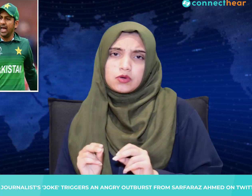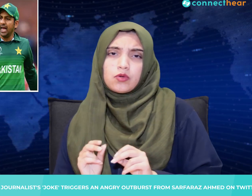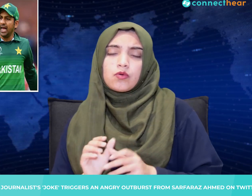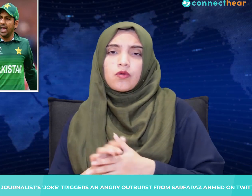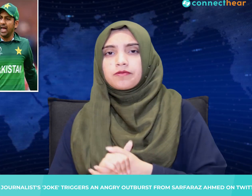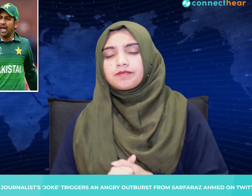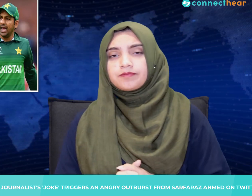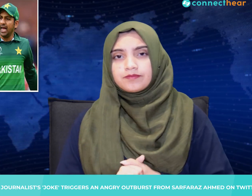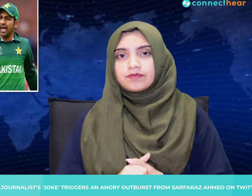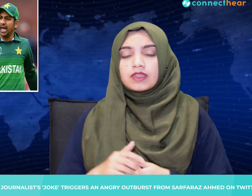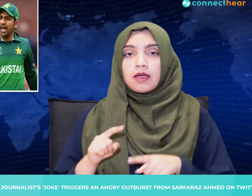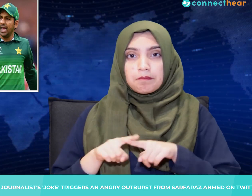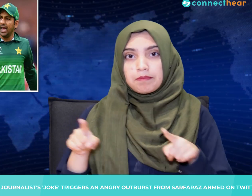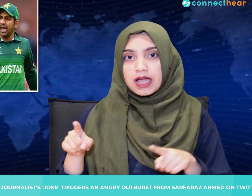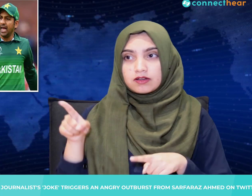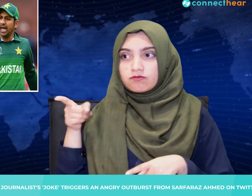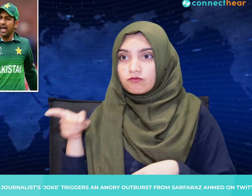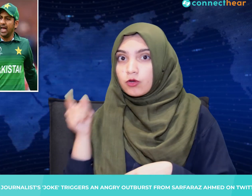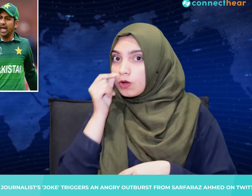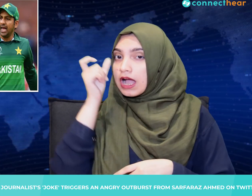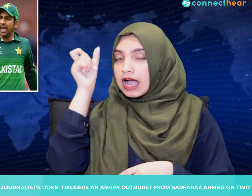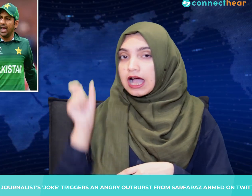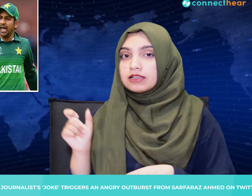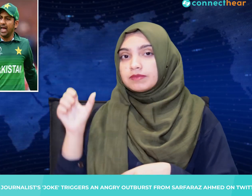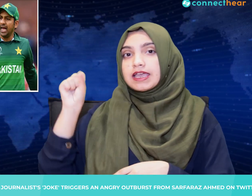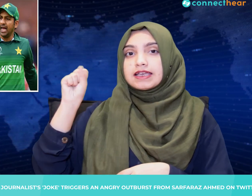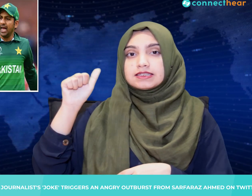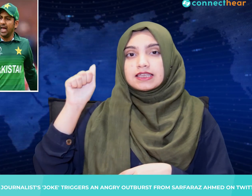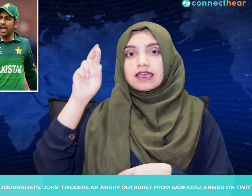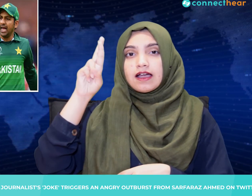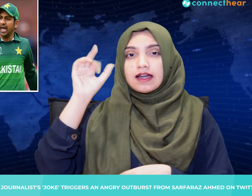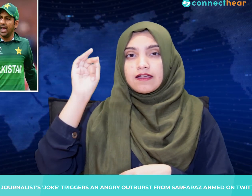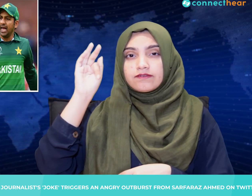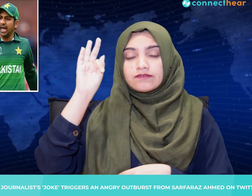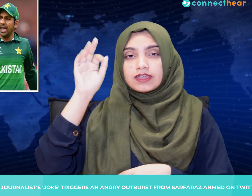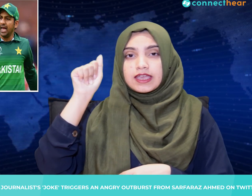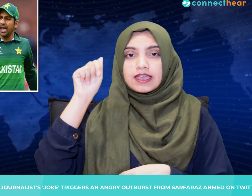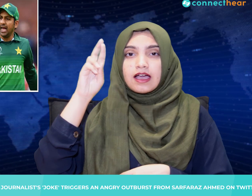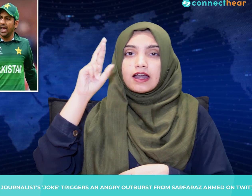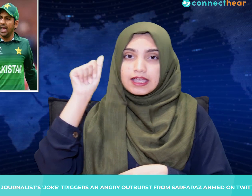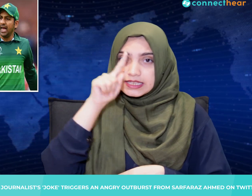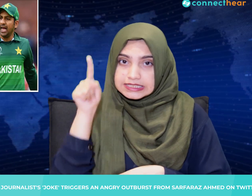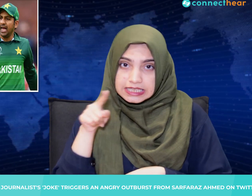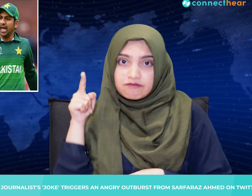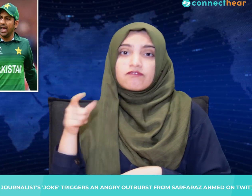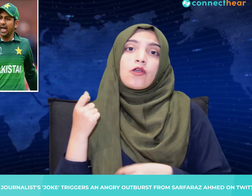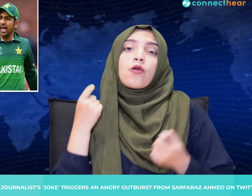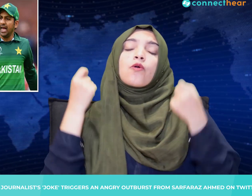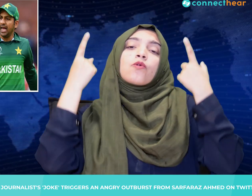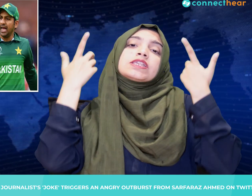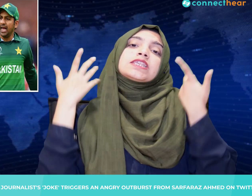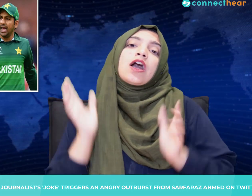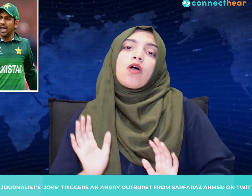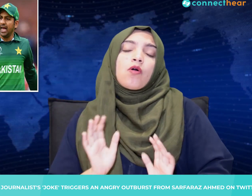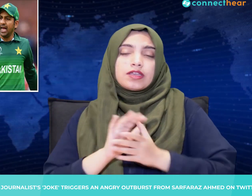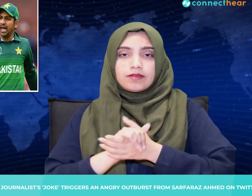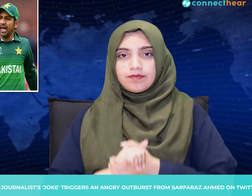Talk about a strong reaction. Rashid's joke referenced the controversy stirred up during a